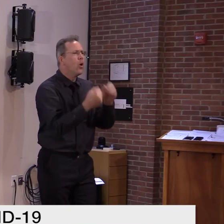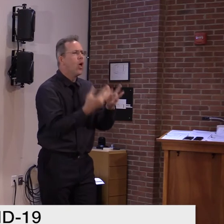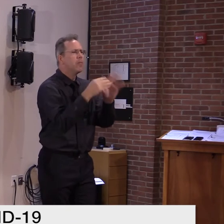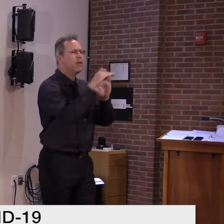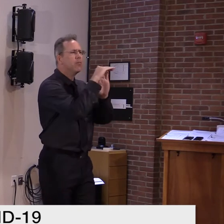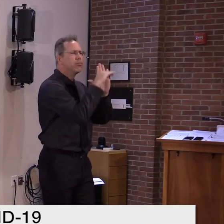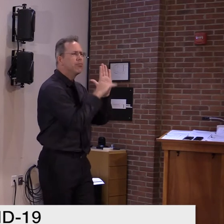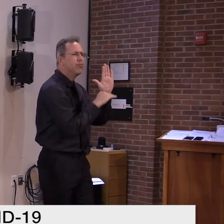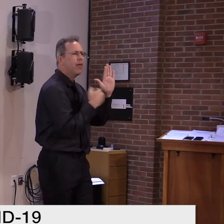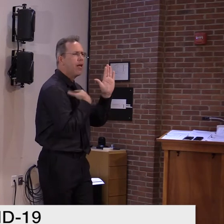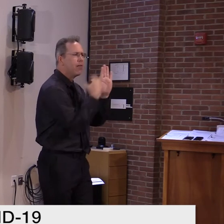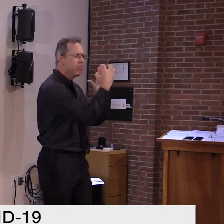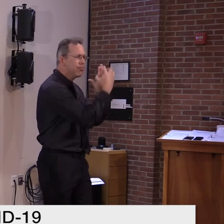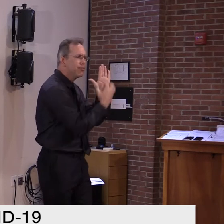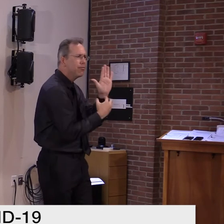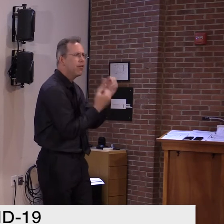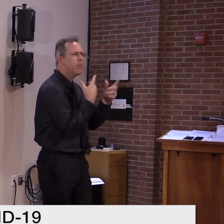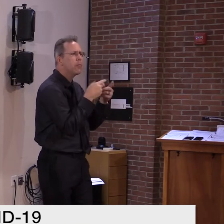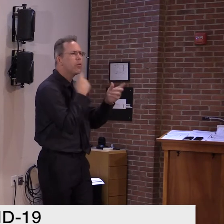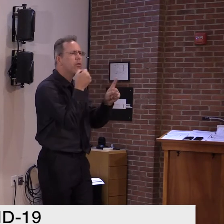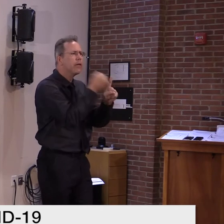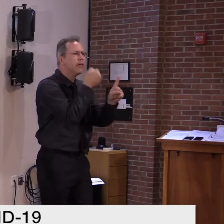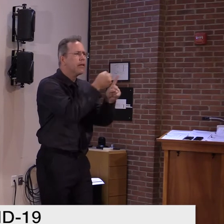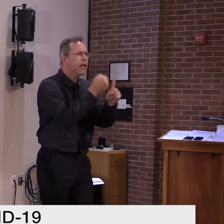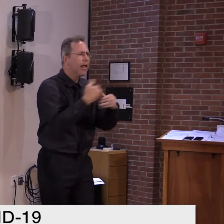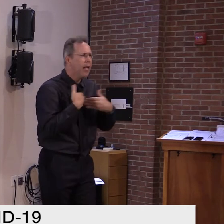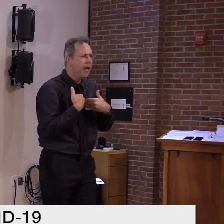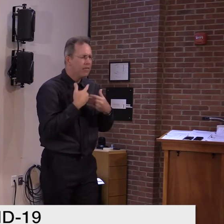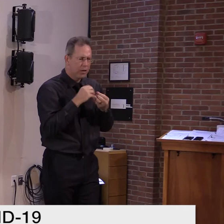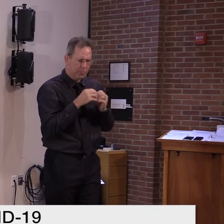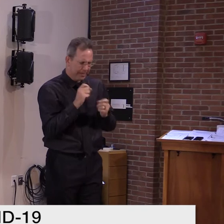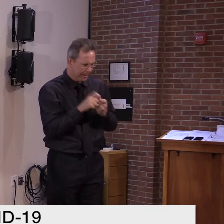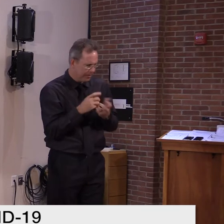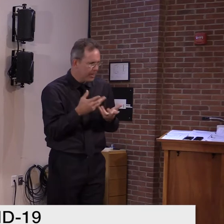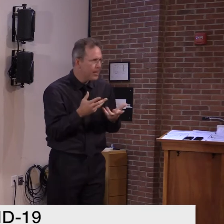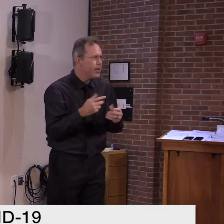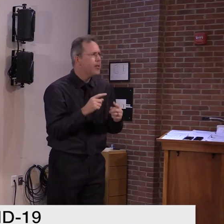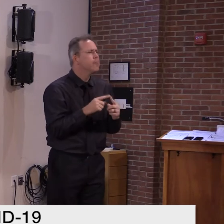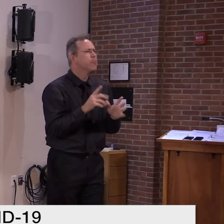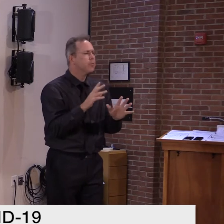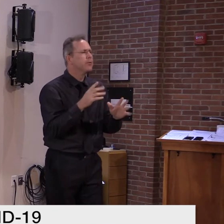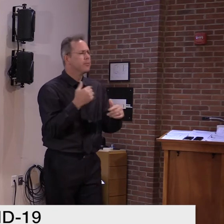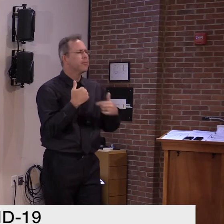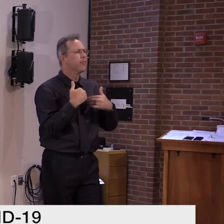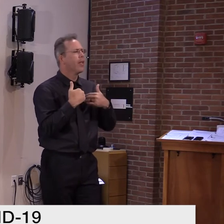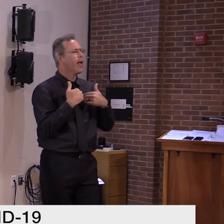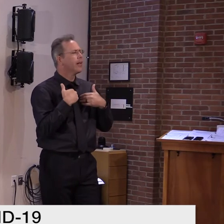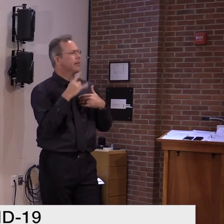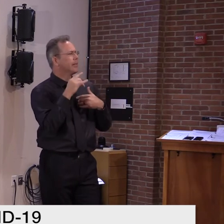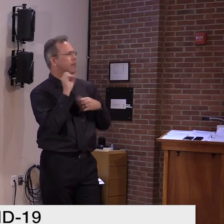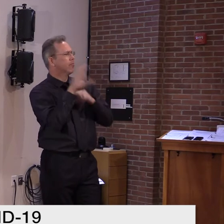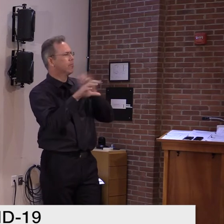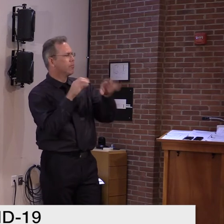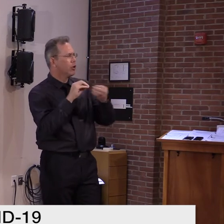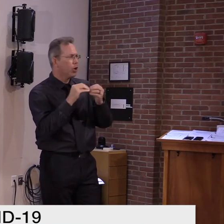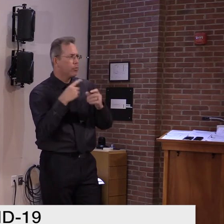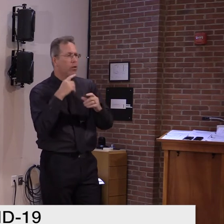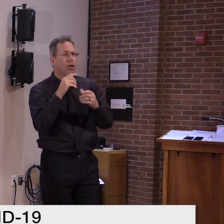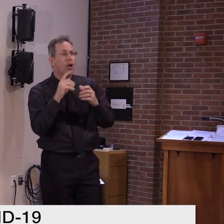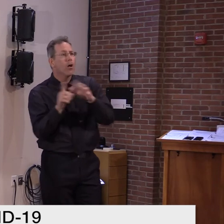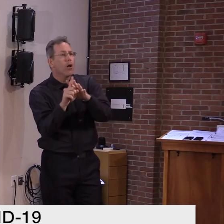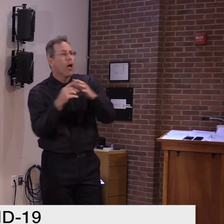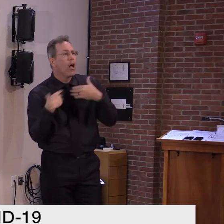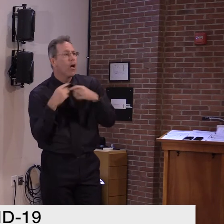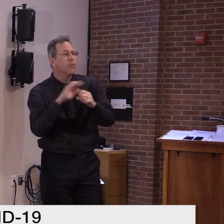during that, uh, that period. But I gave the numbers of both, uh, positives at that facility and,